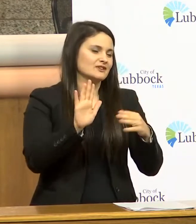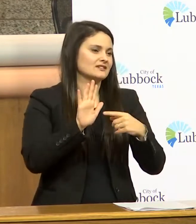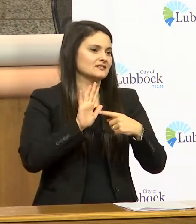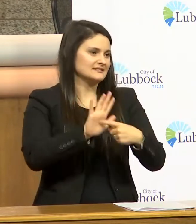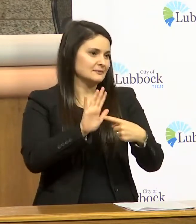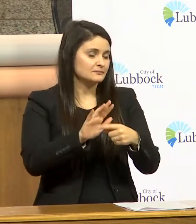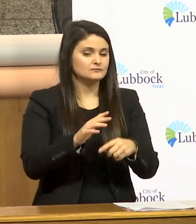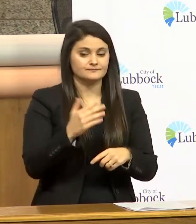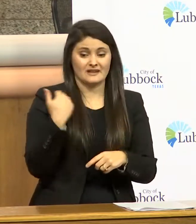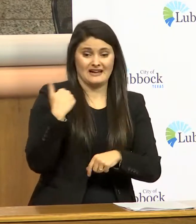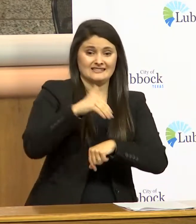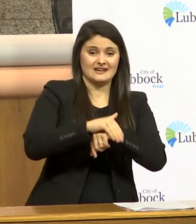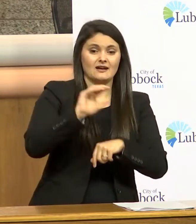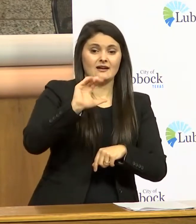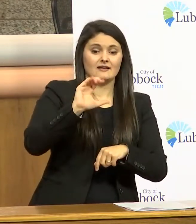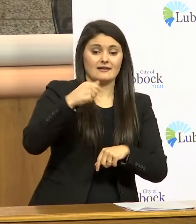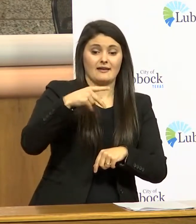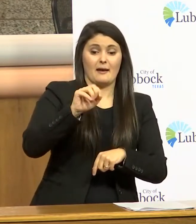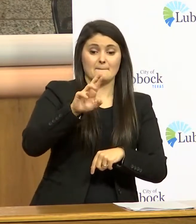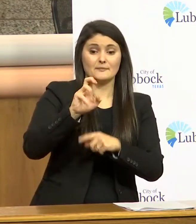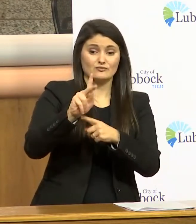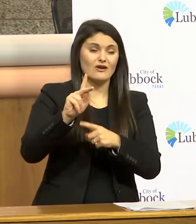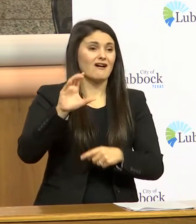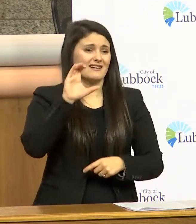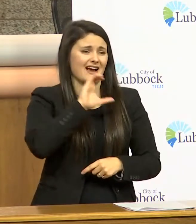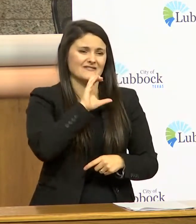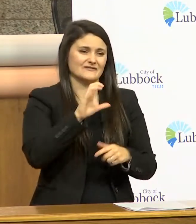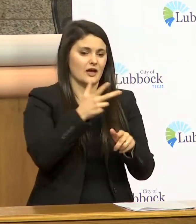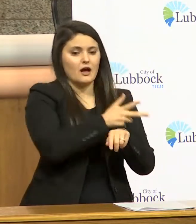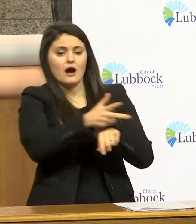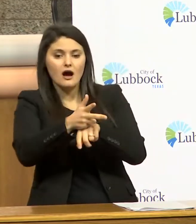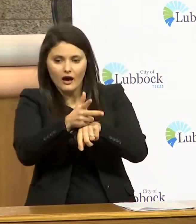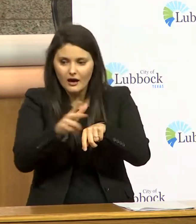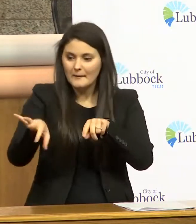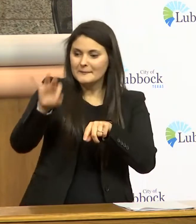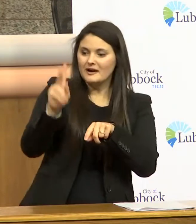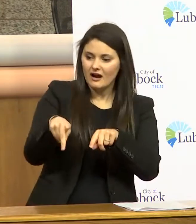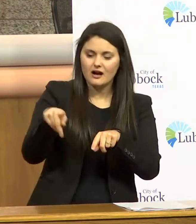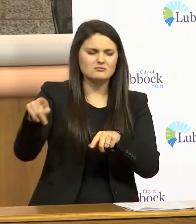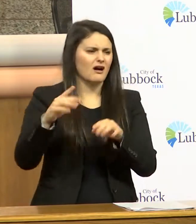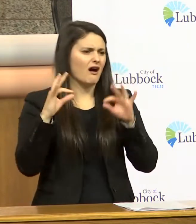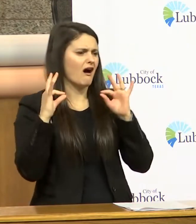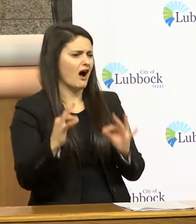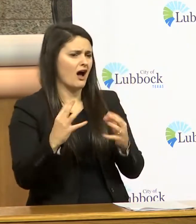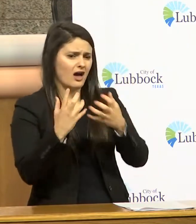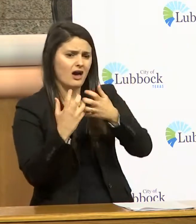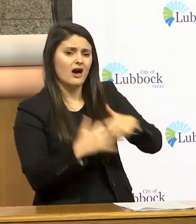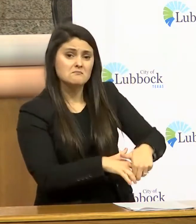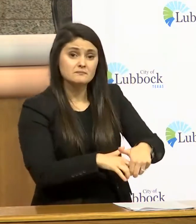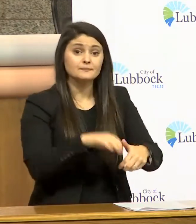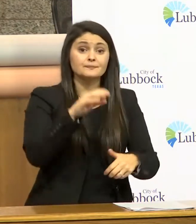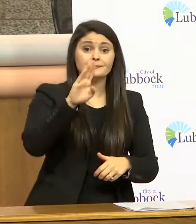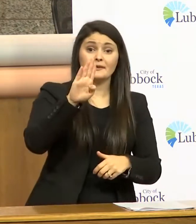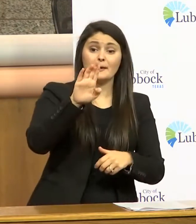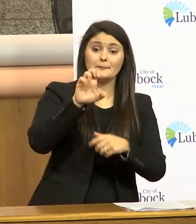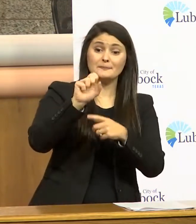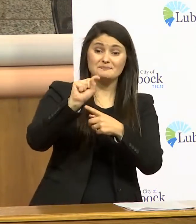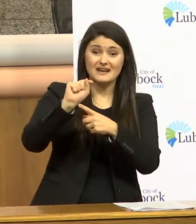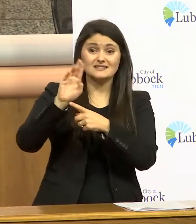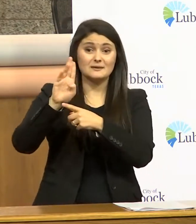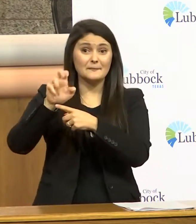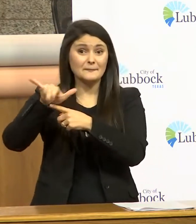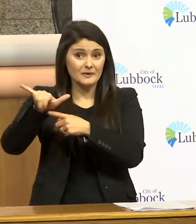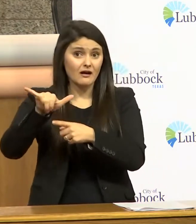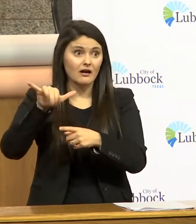caprock cafe last night for curbside pickup fabulous they got it figured out they did a good job best buy across the country